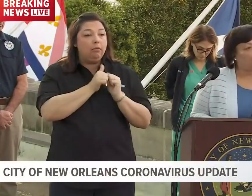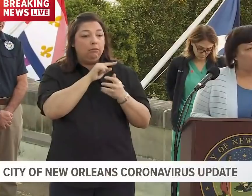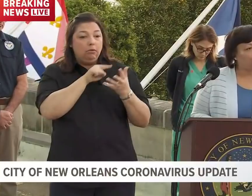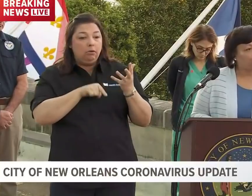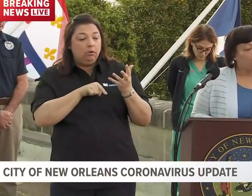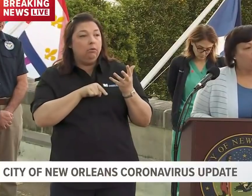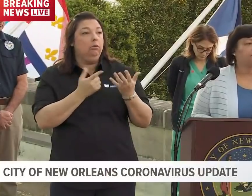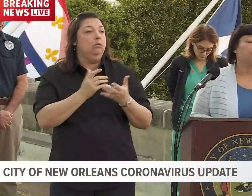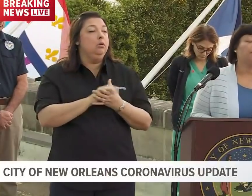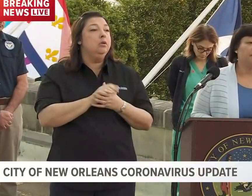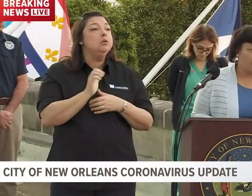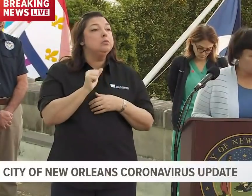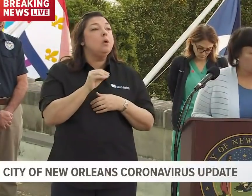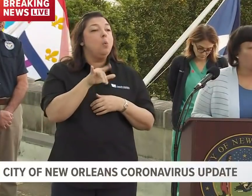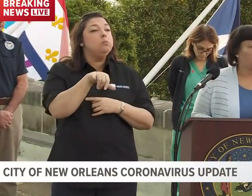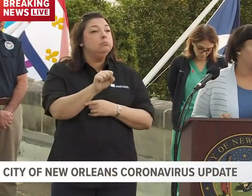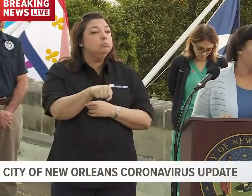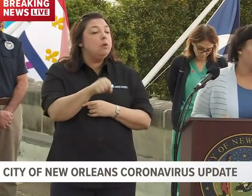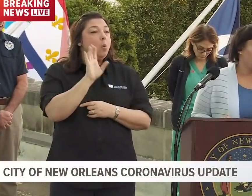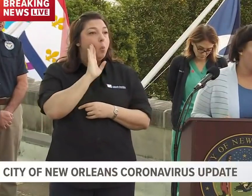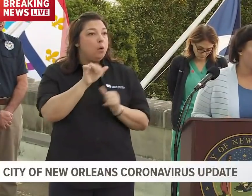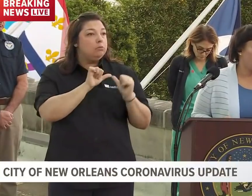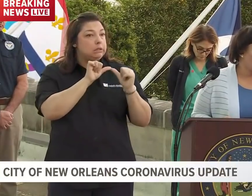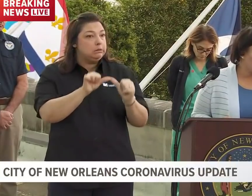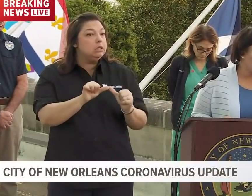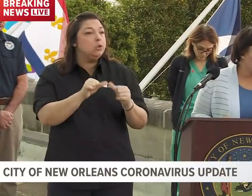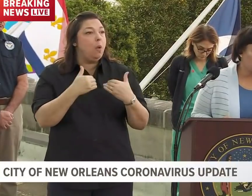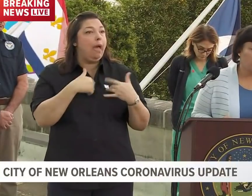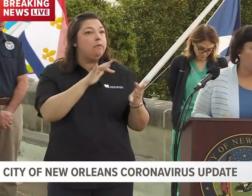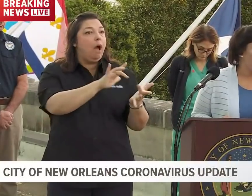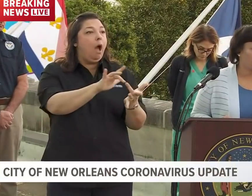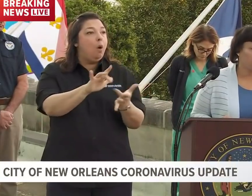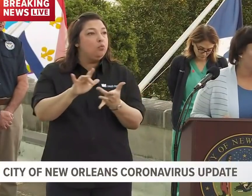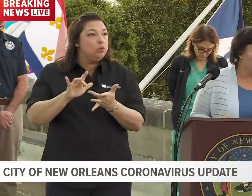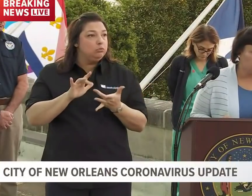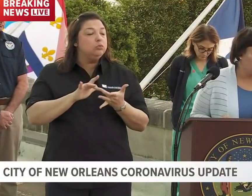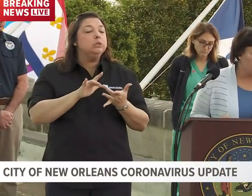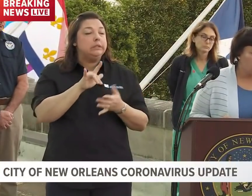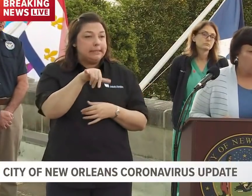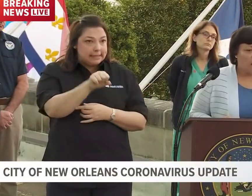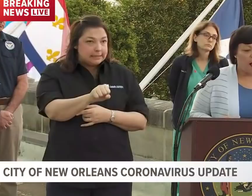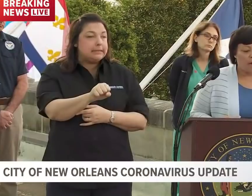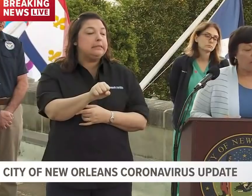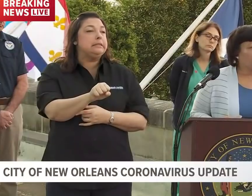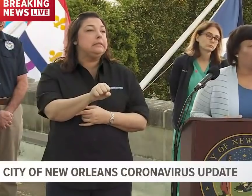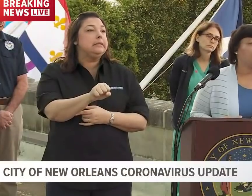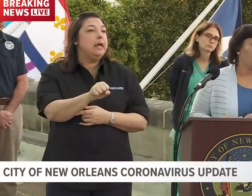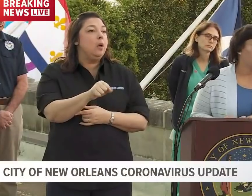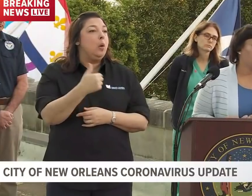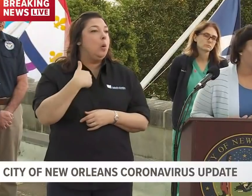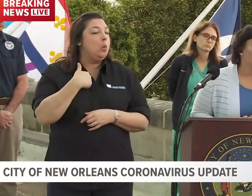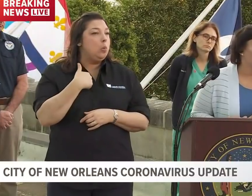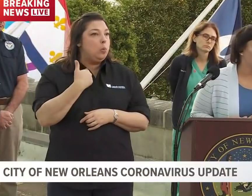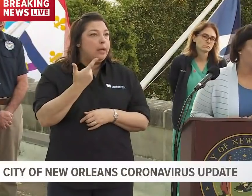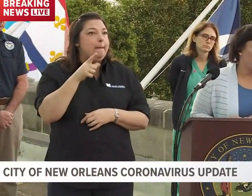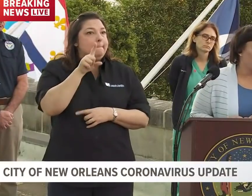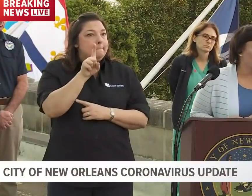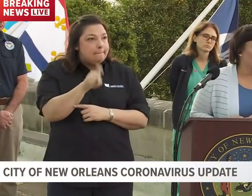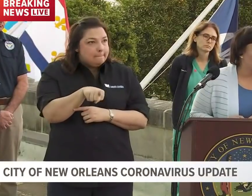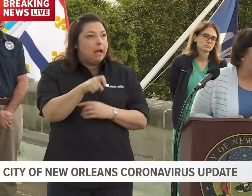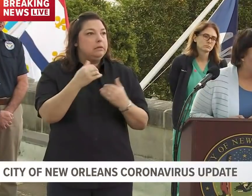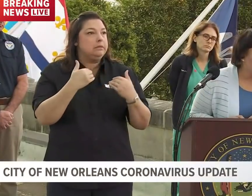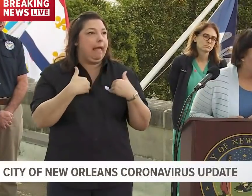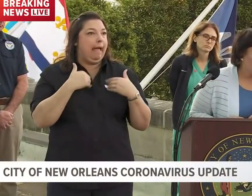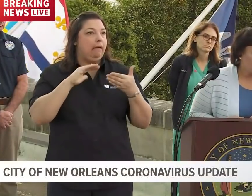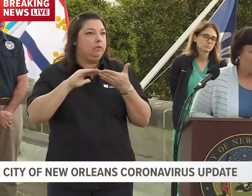bottom up. And so, yes, we will continue to have outreach. Absolutely. We cannot get through this without